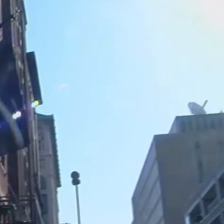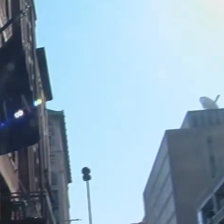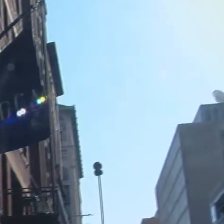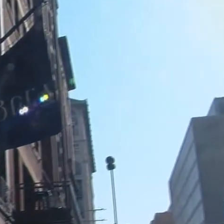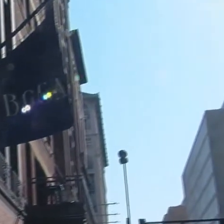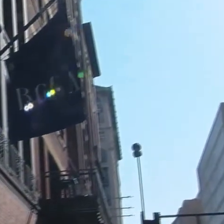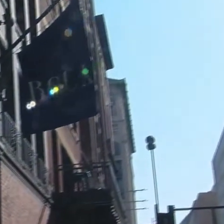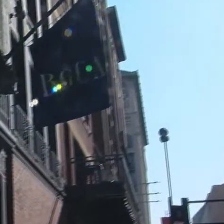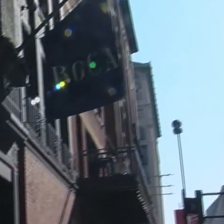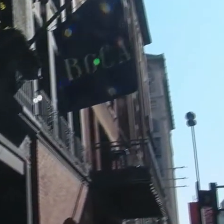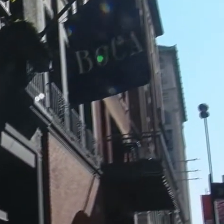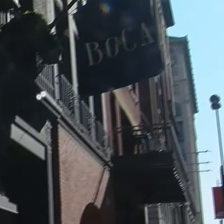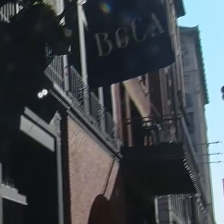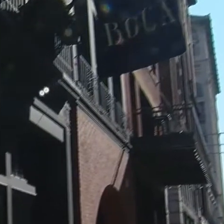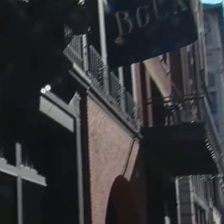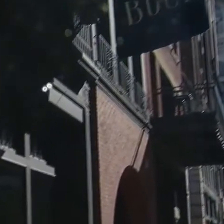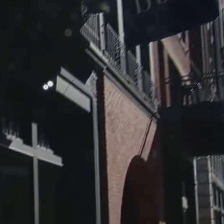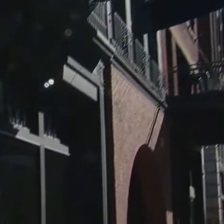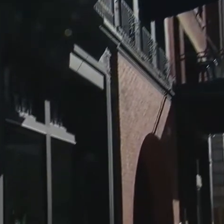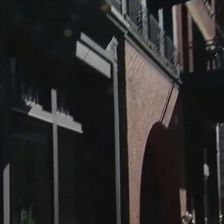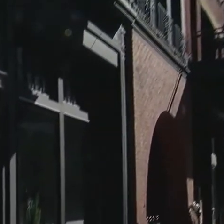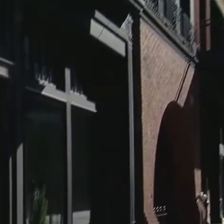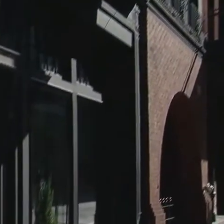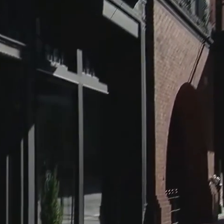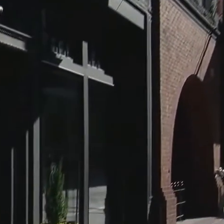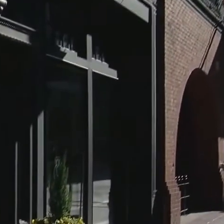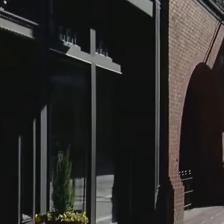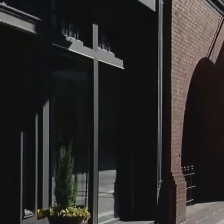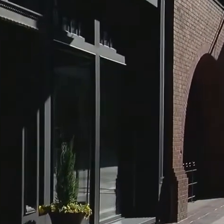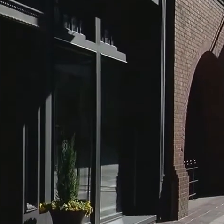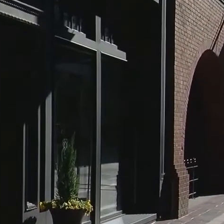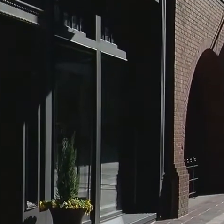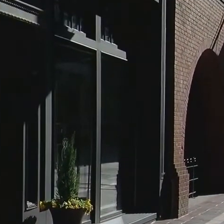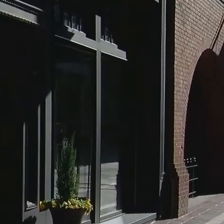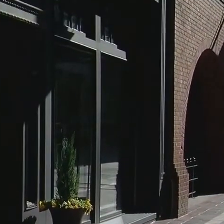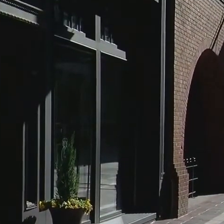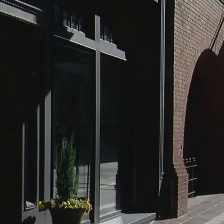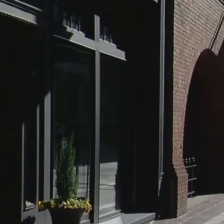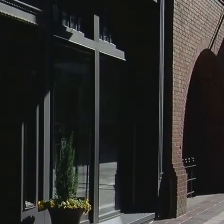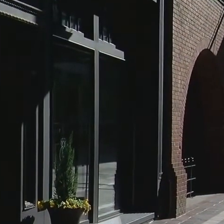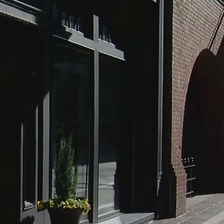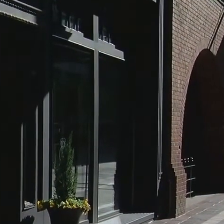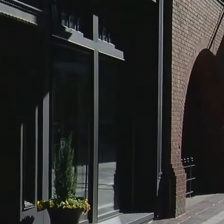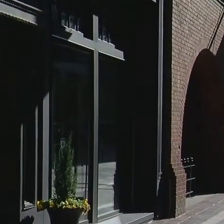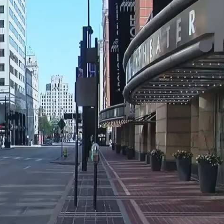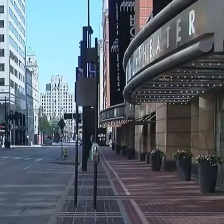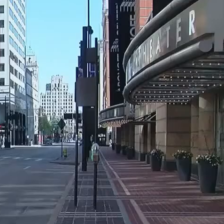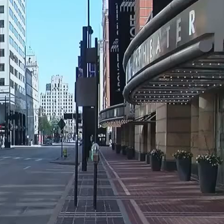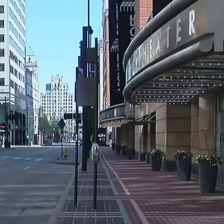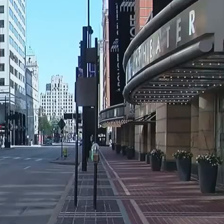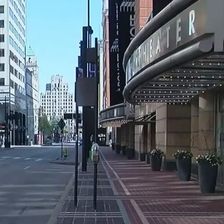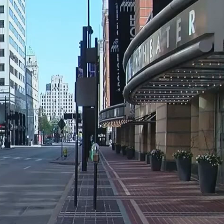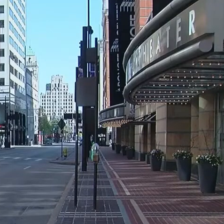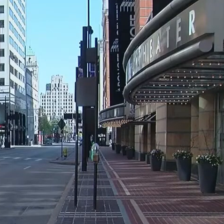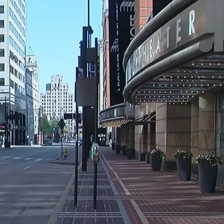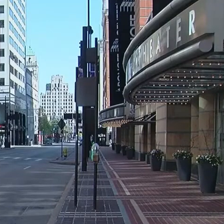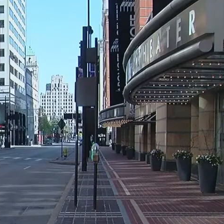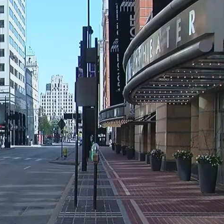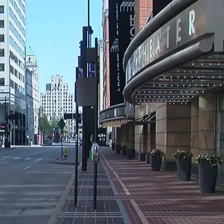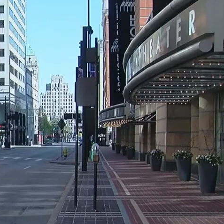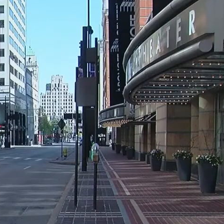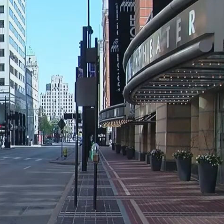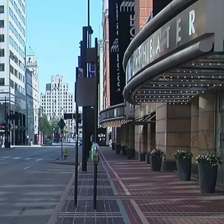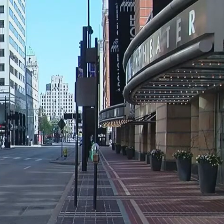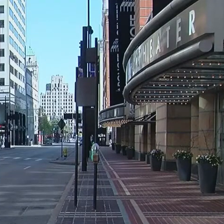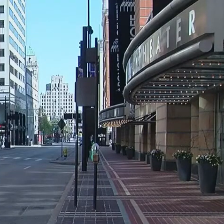businesses should start creating plans now. Employees and customers need to know what to expect when they return. Restaurants